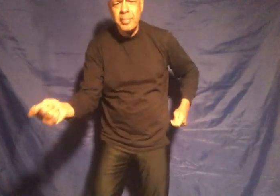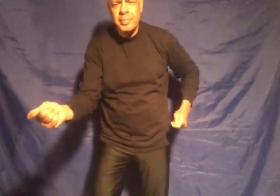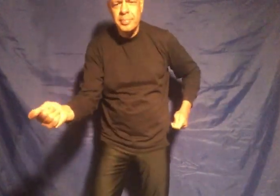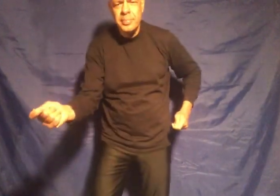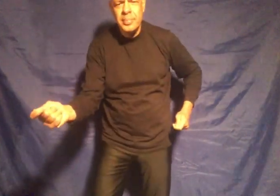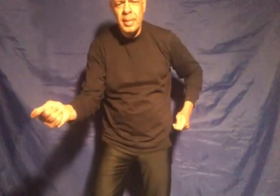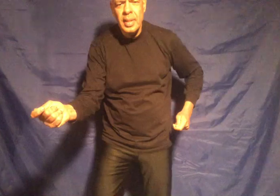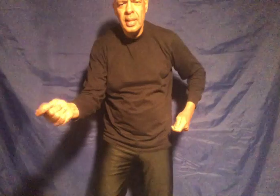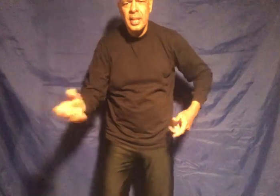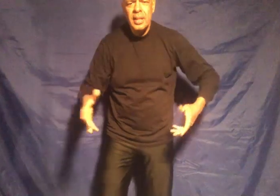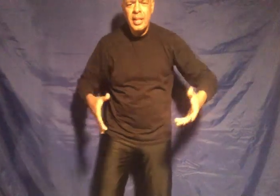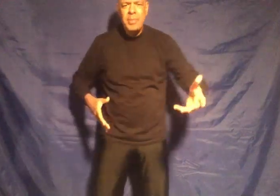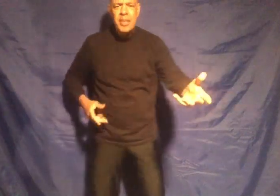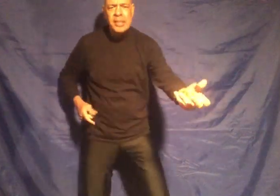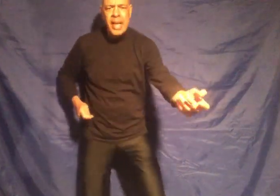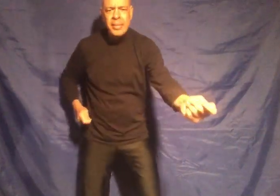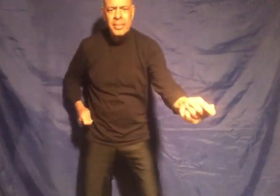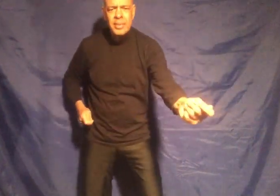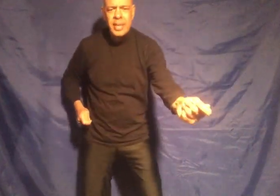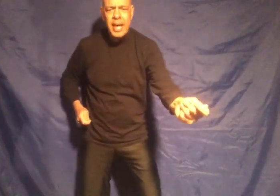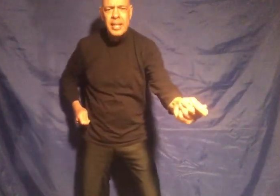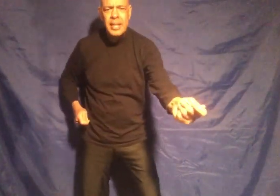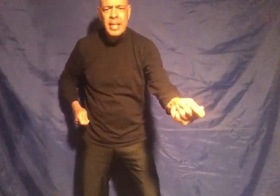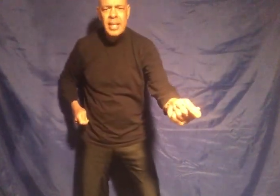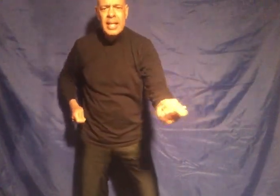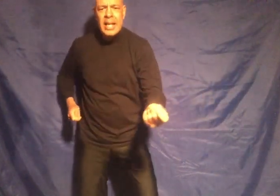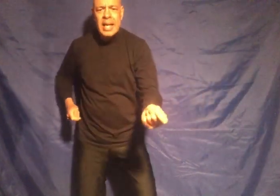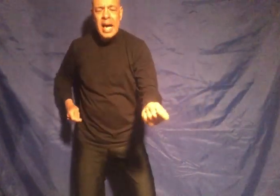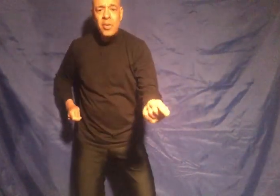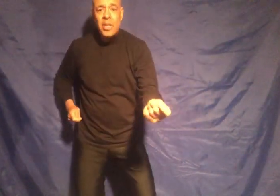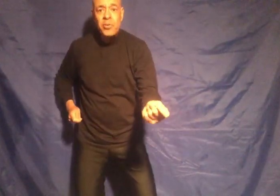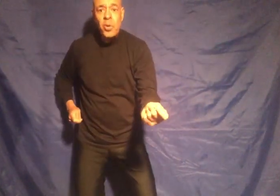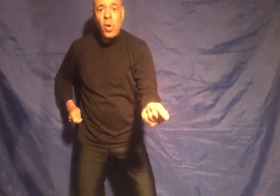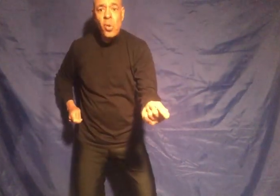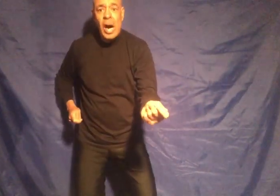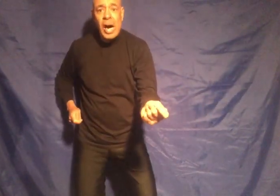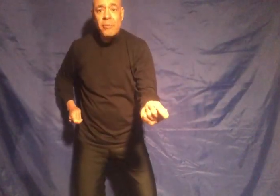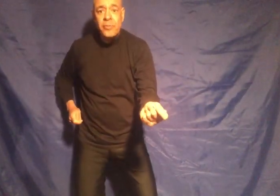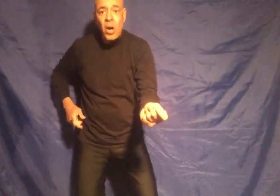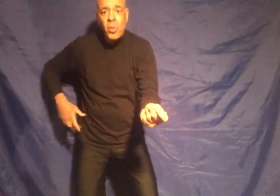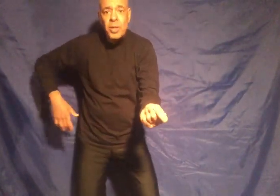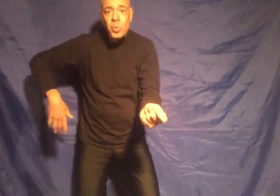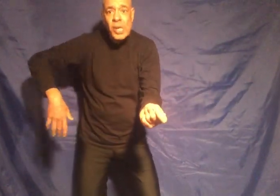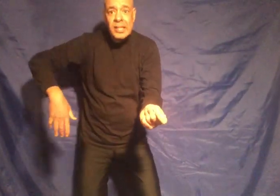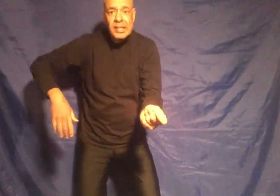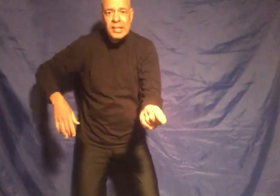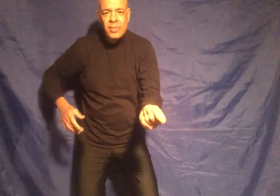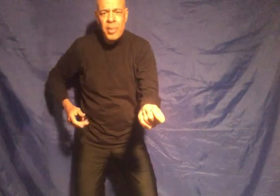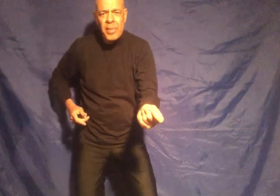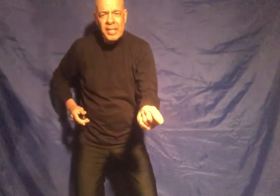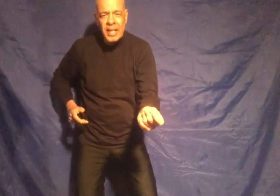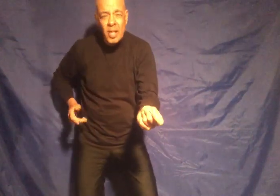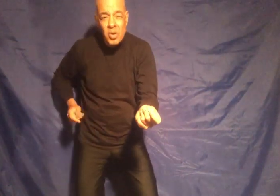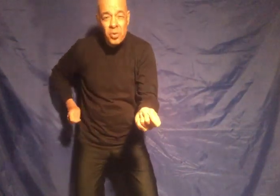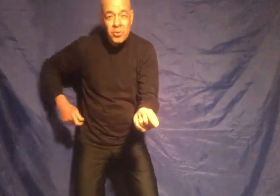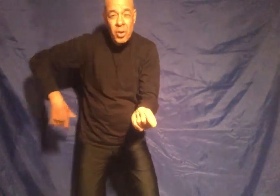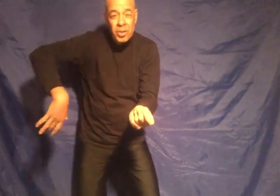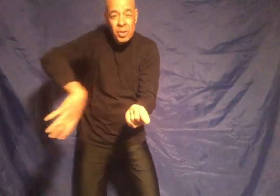keep it the same okay now if you go forward once remember I said don't go forward just